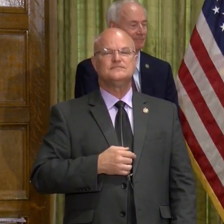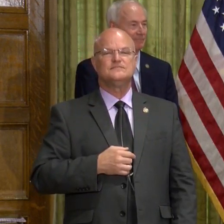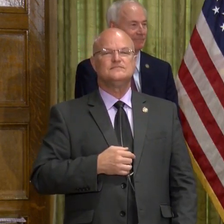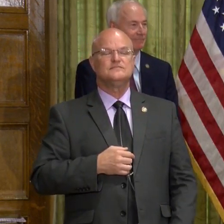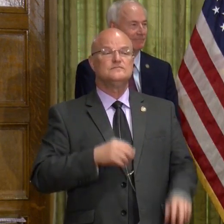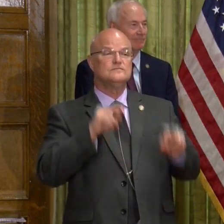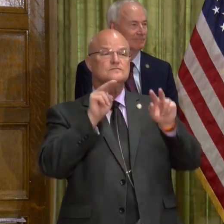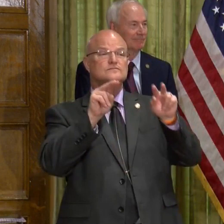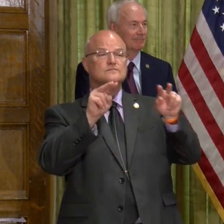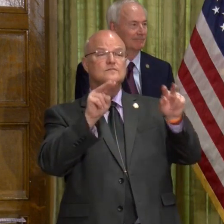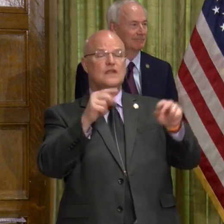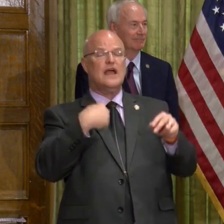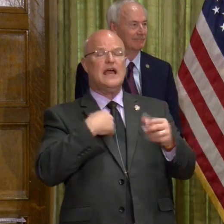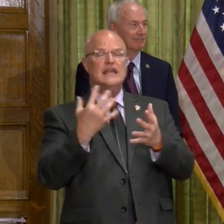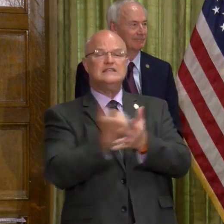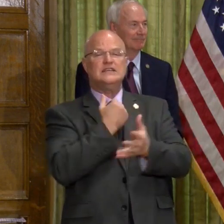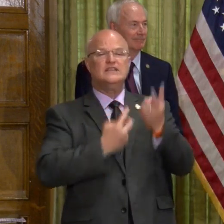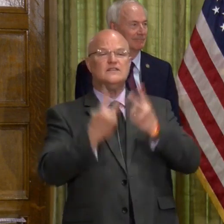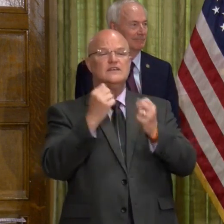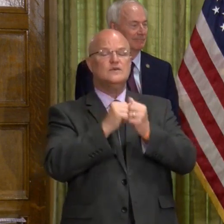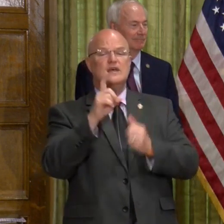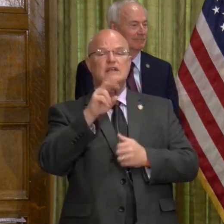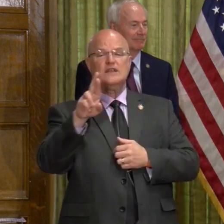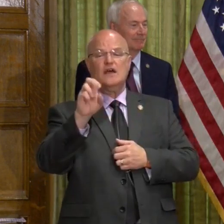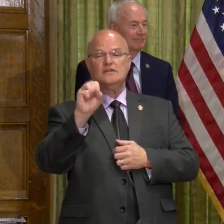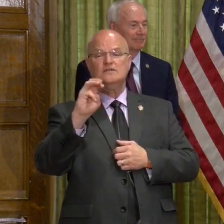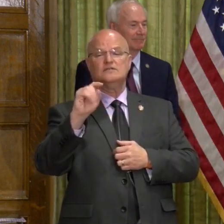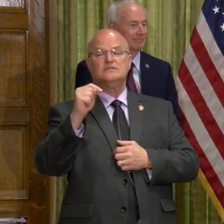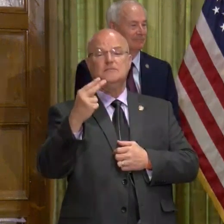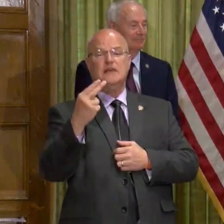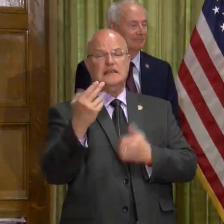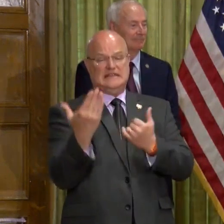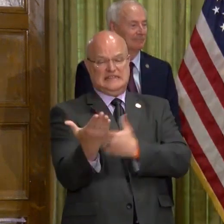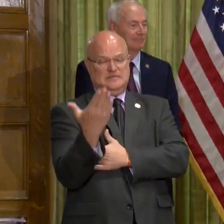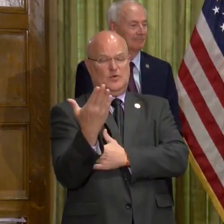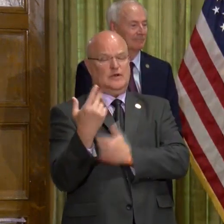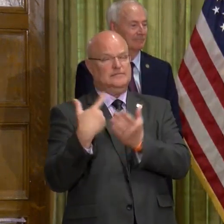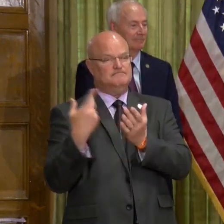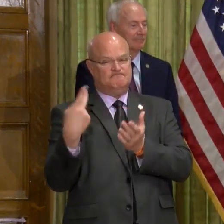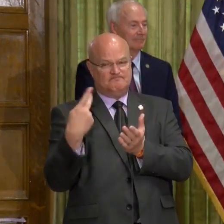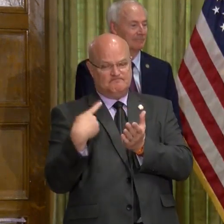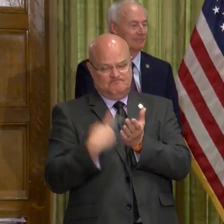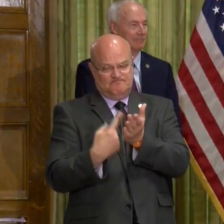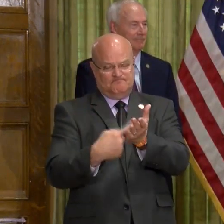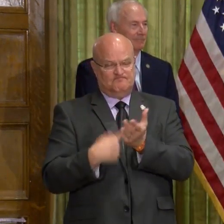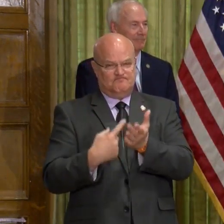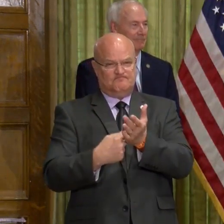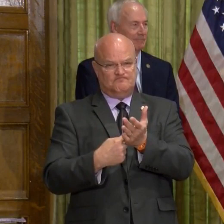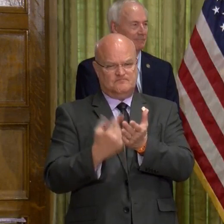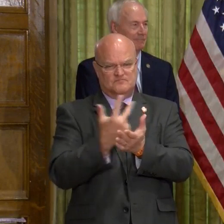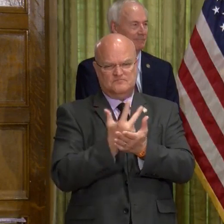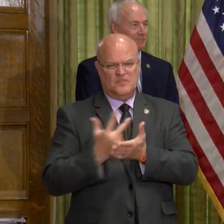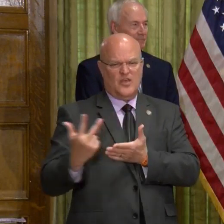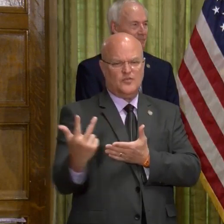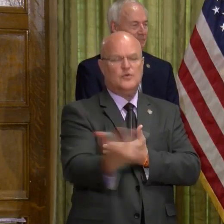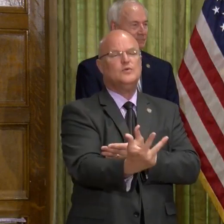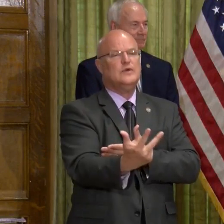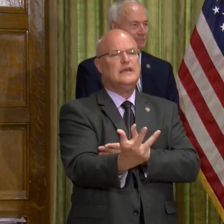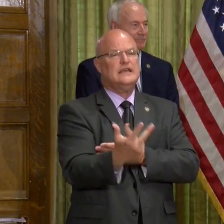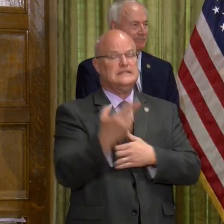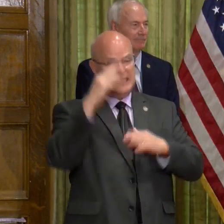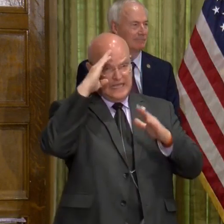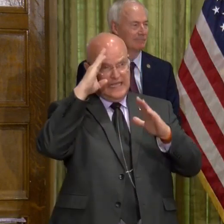Looking ahead, also, I had a chance to visit with Dr. Smith this morning, and he shared that in the next three weeks, you know,